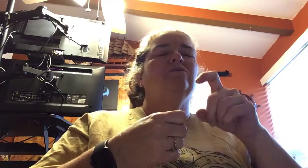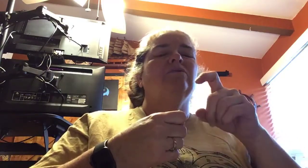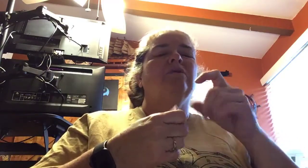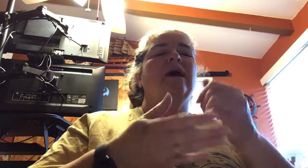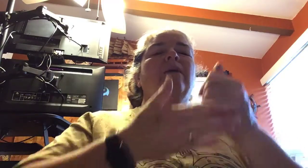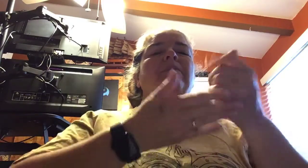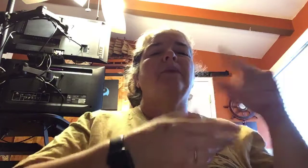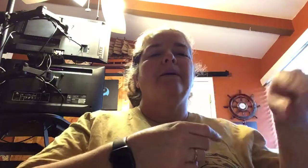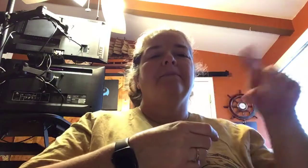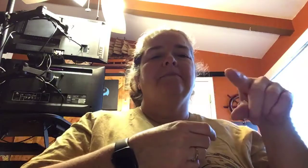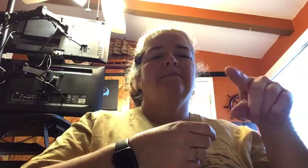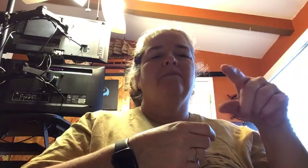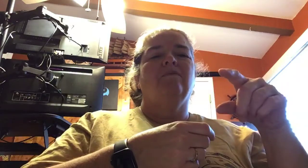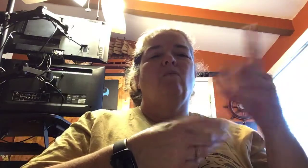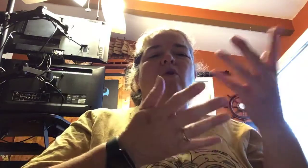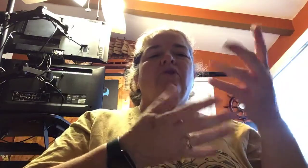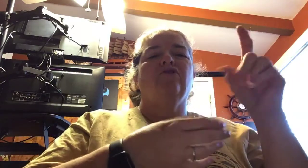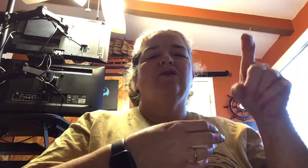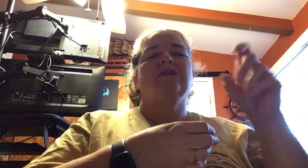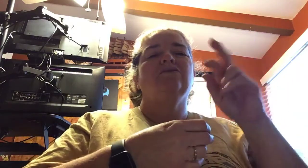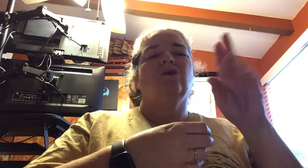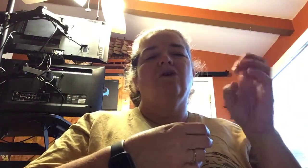help them what their needs are.